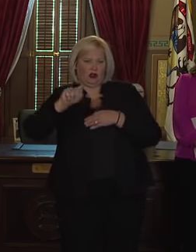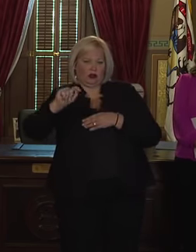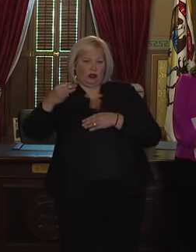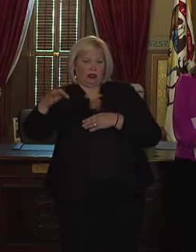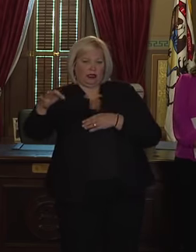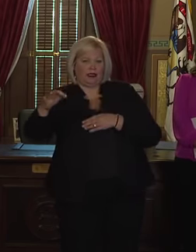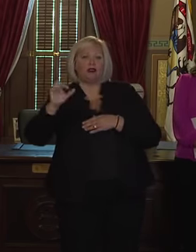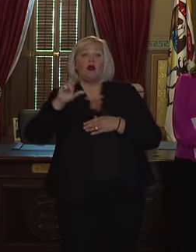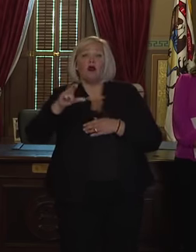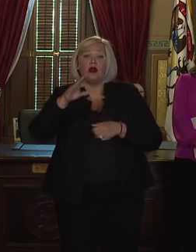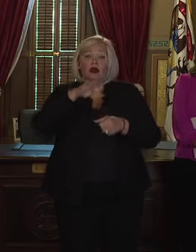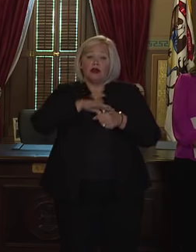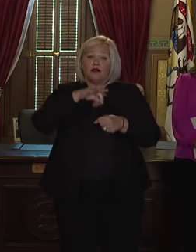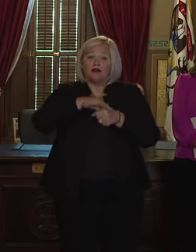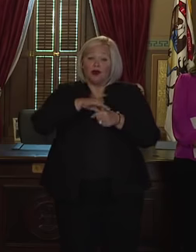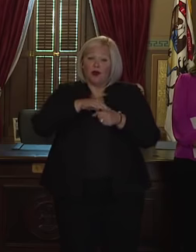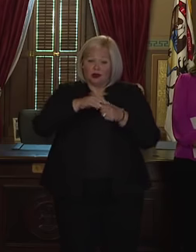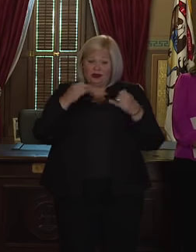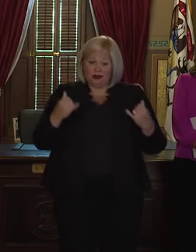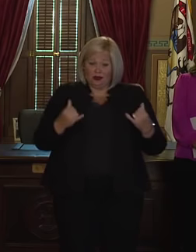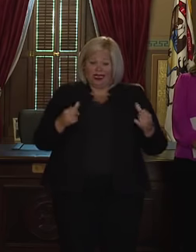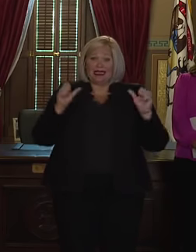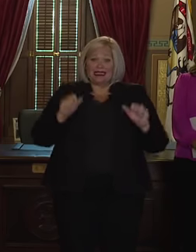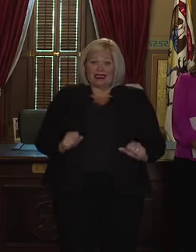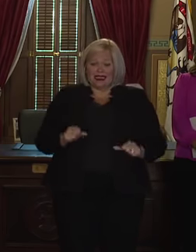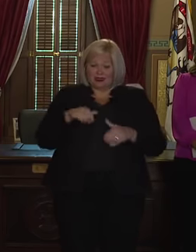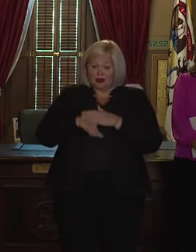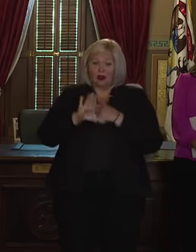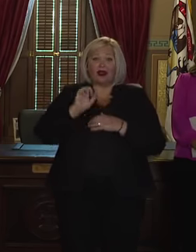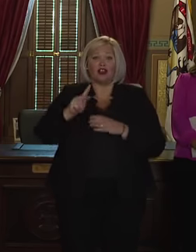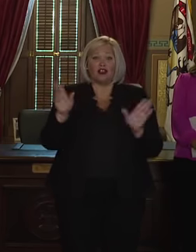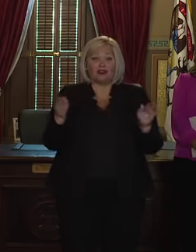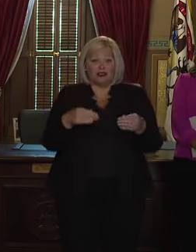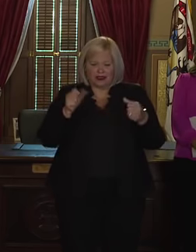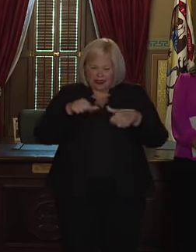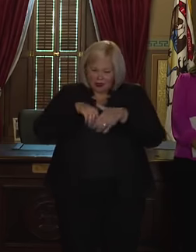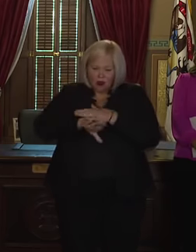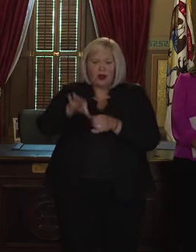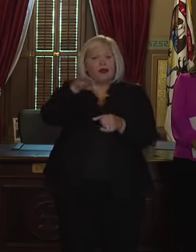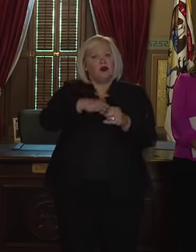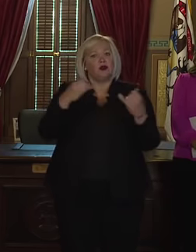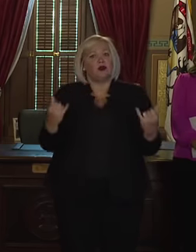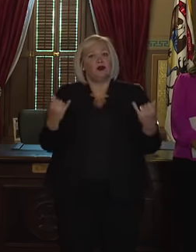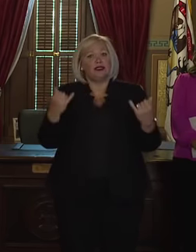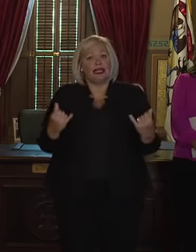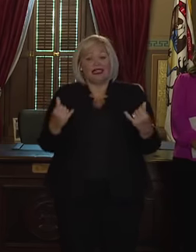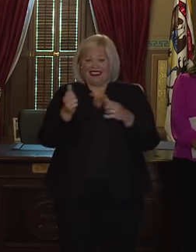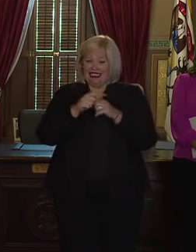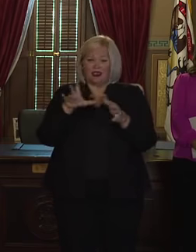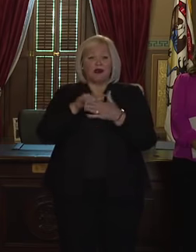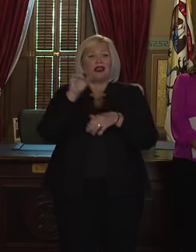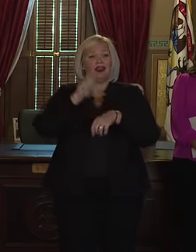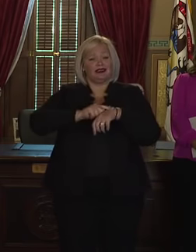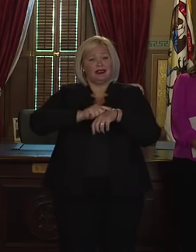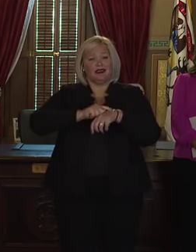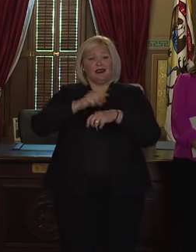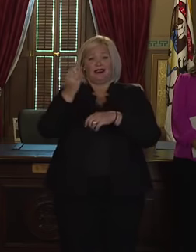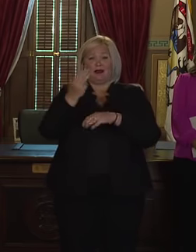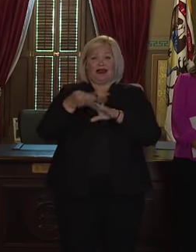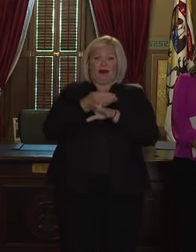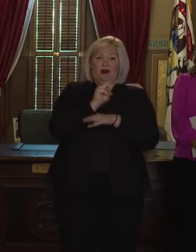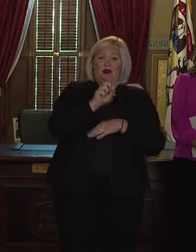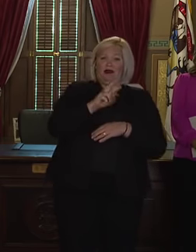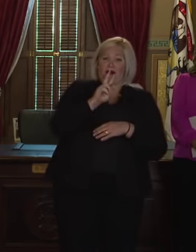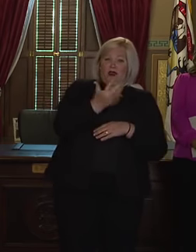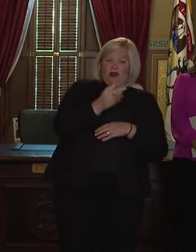person today at your local clerk's office. And you'll have that option available through the Monday prior to November 3rd. And then of